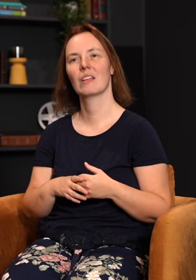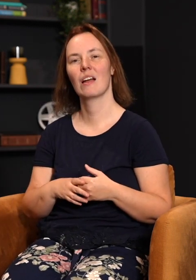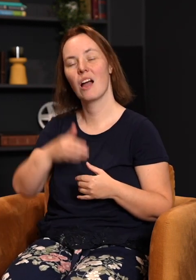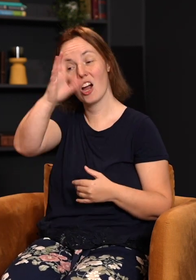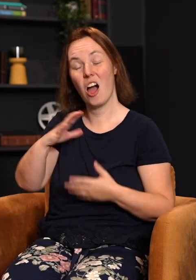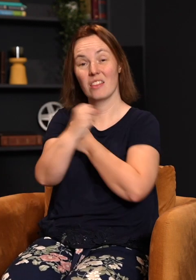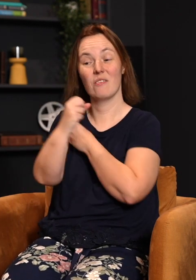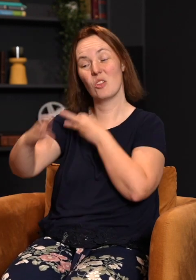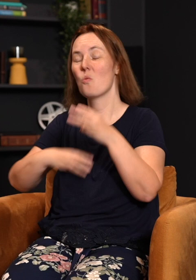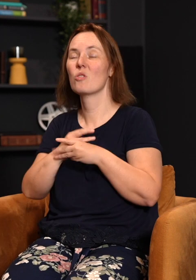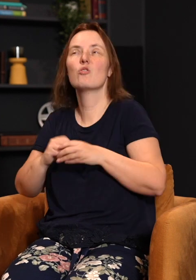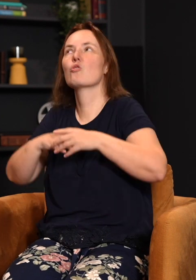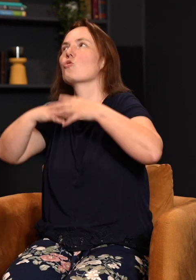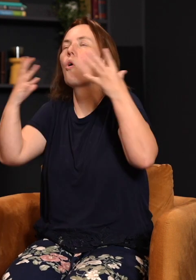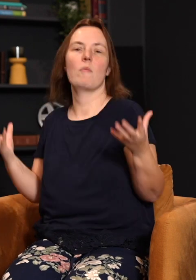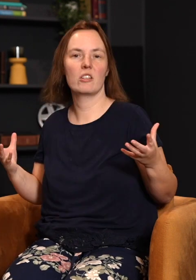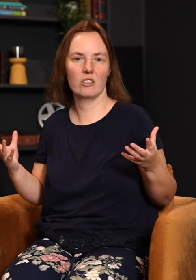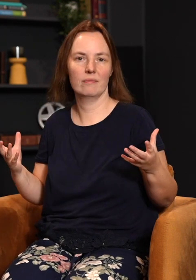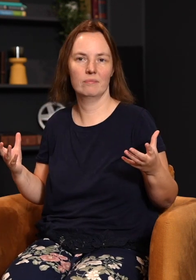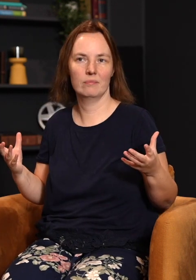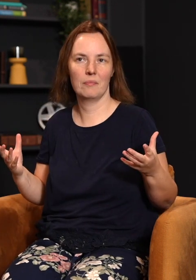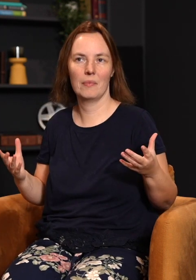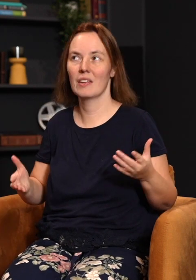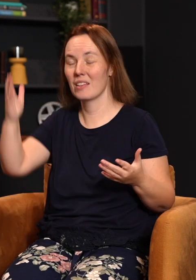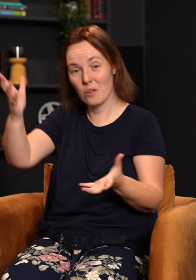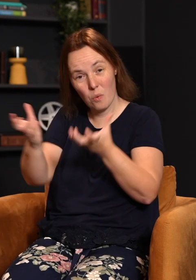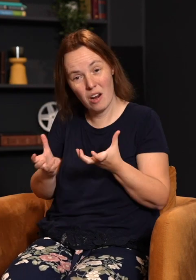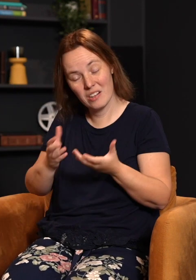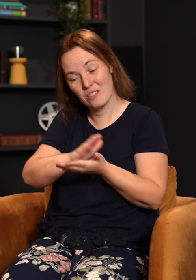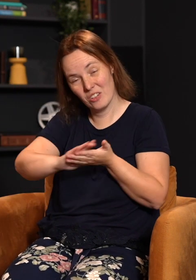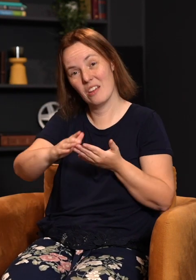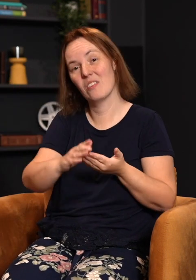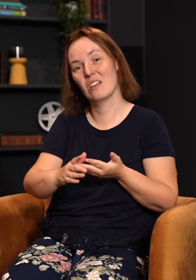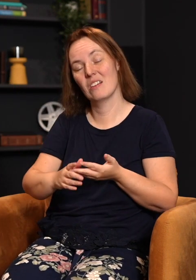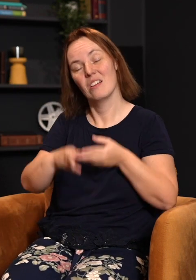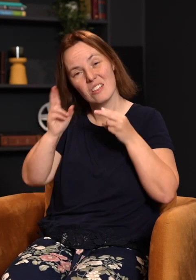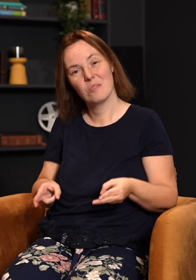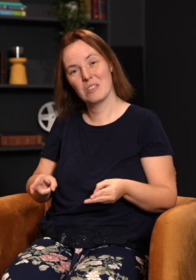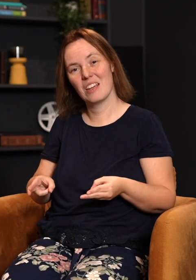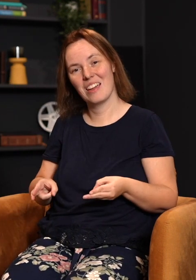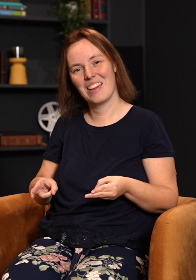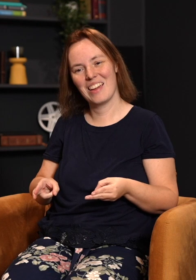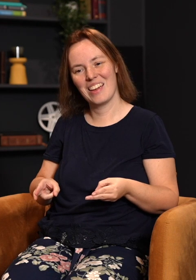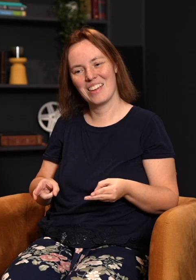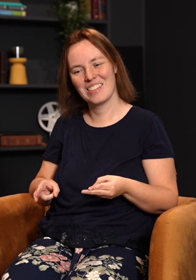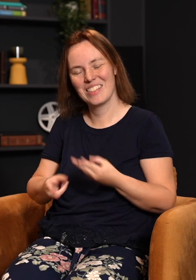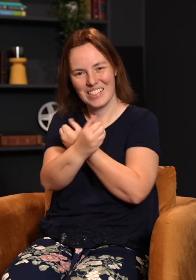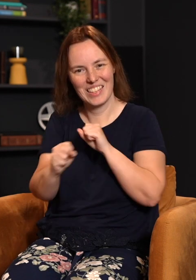So, God loves the world so much that he wanted to forgive mankind, and he wanted to spare mankind